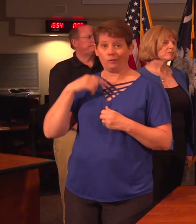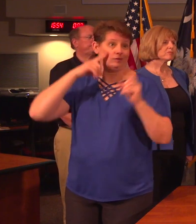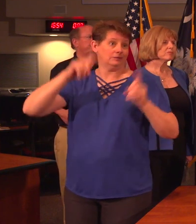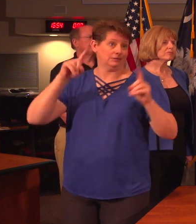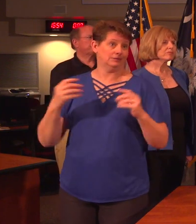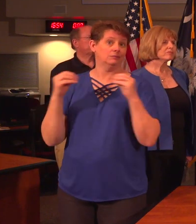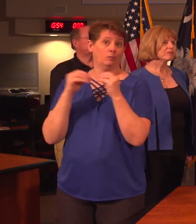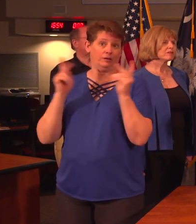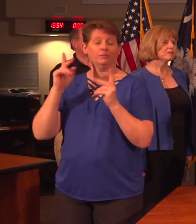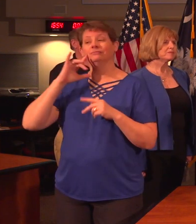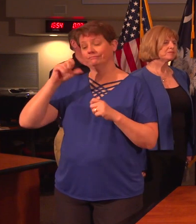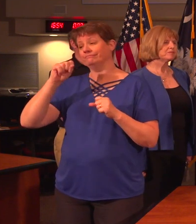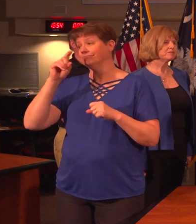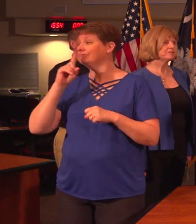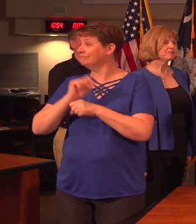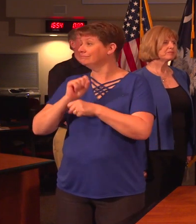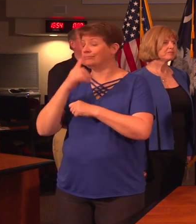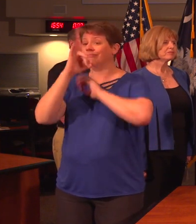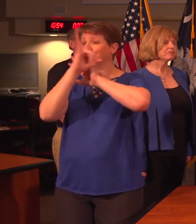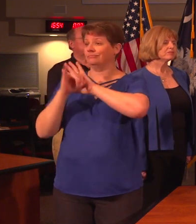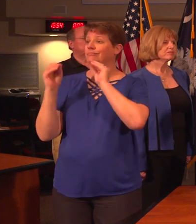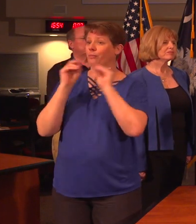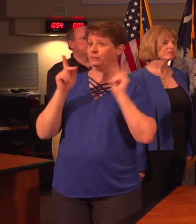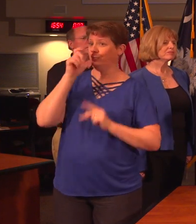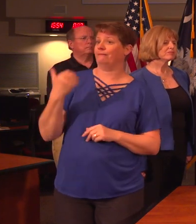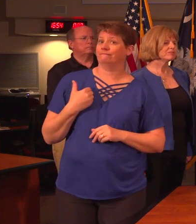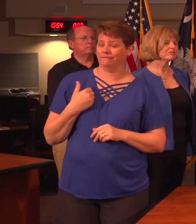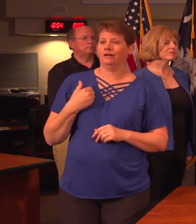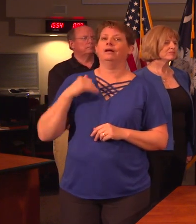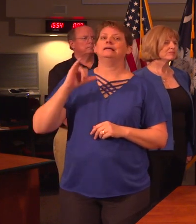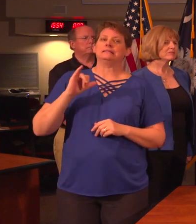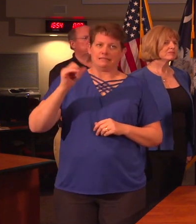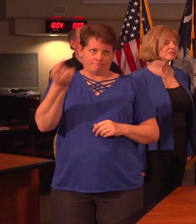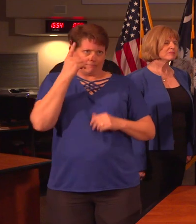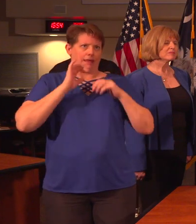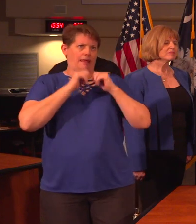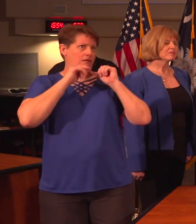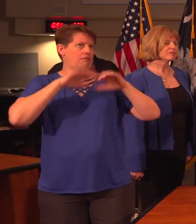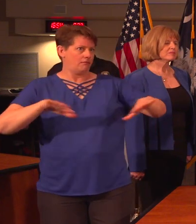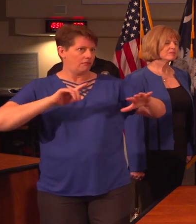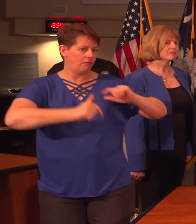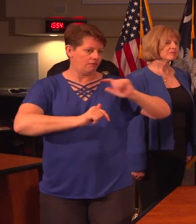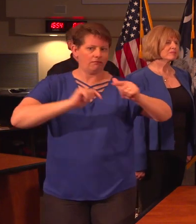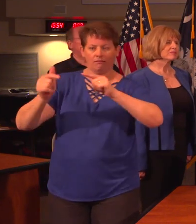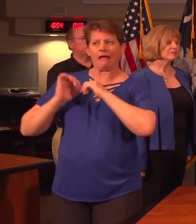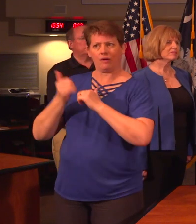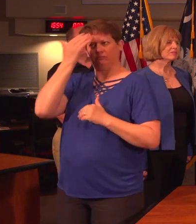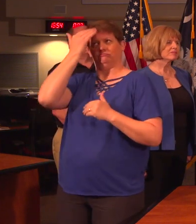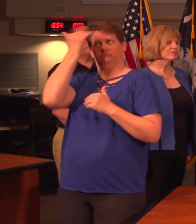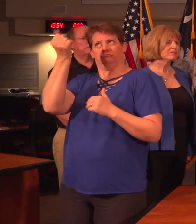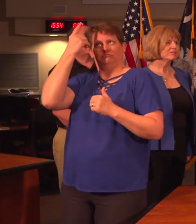more and as expected, we are identifying more cases. We understand how the disease is spread from person to person. So